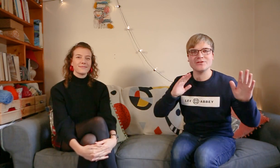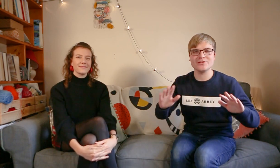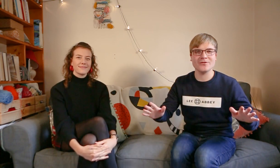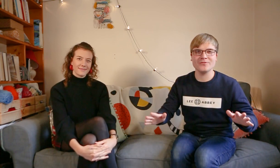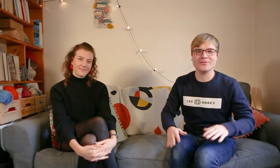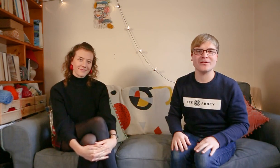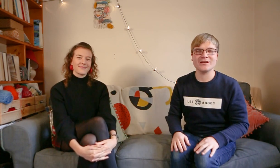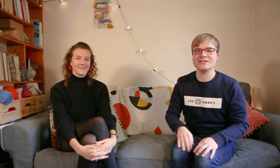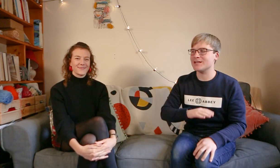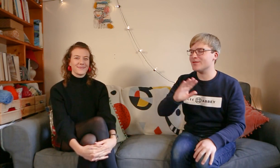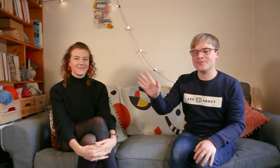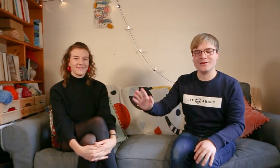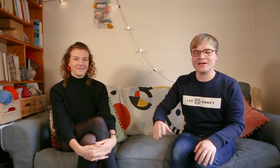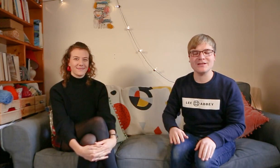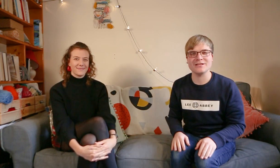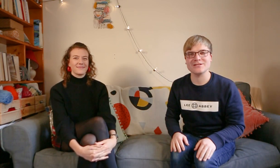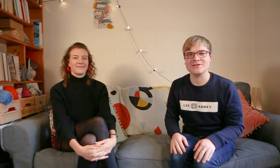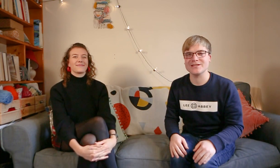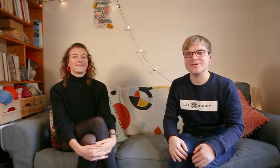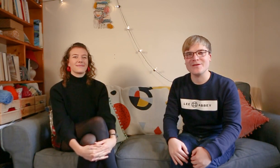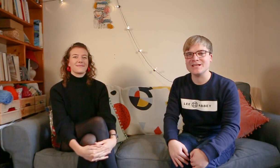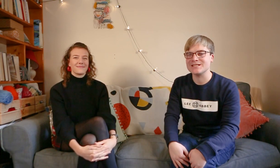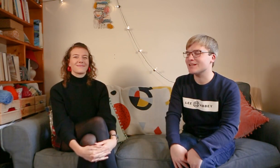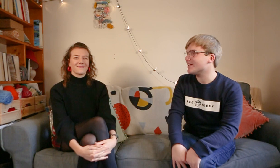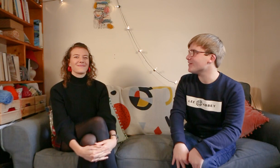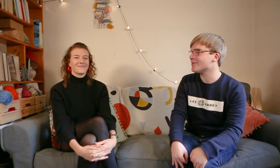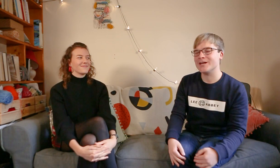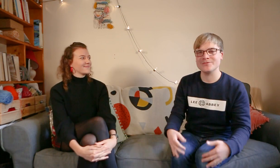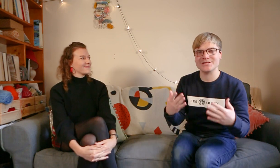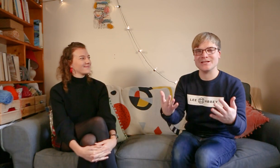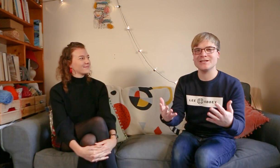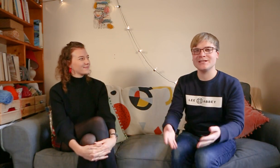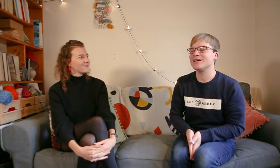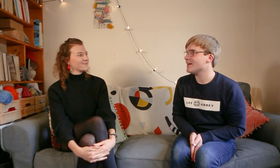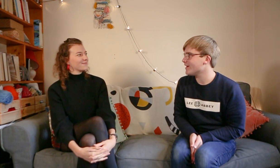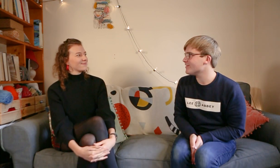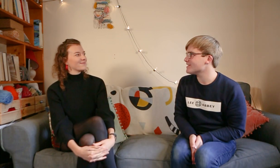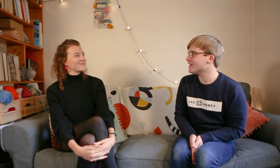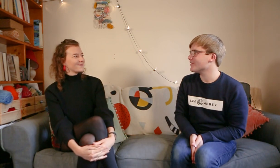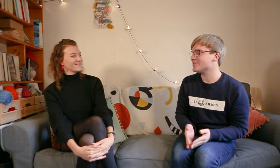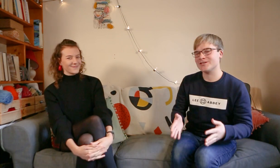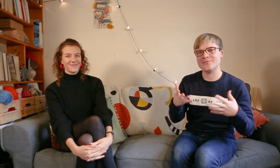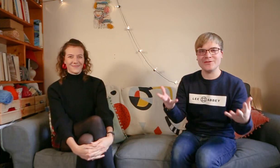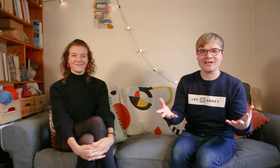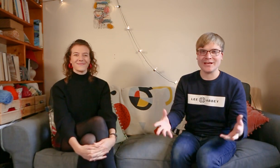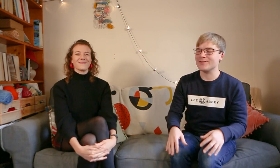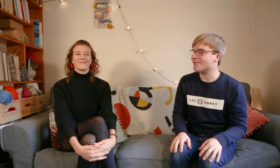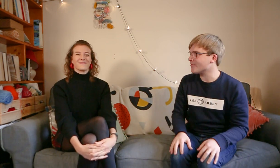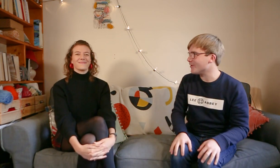you show all your friends. Get them all learning this song. It's amazing that we're able to have this language to communicate with everyone.